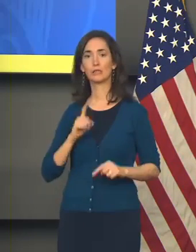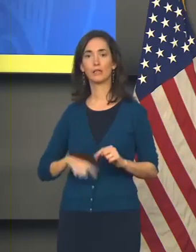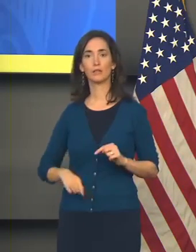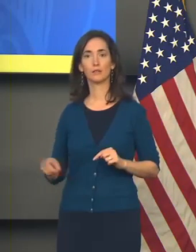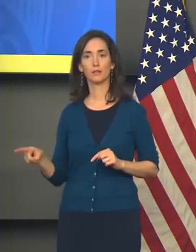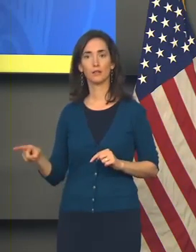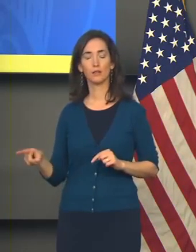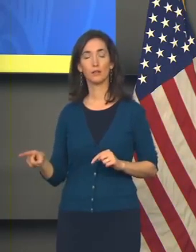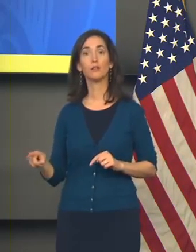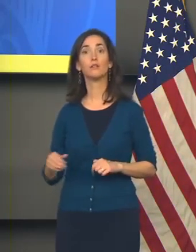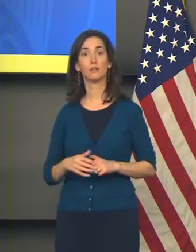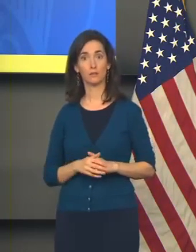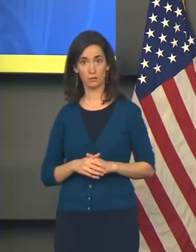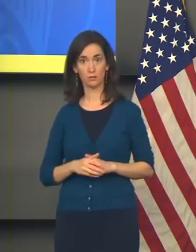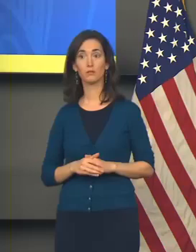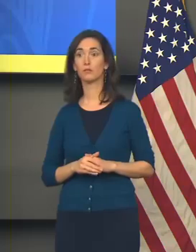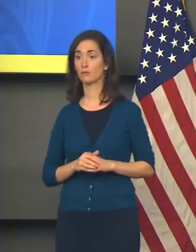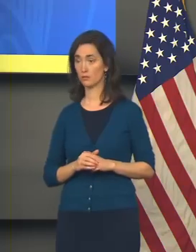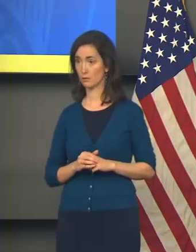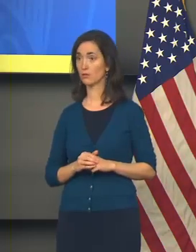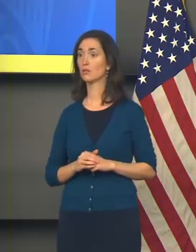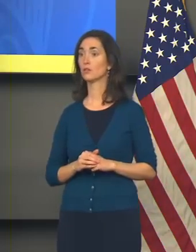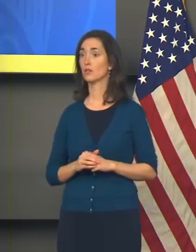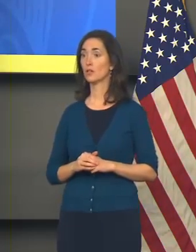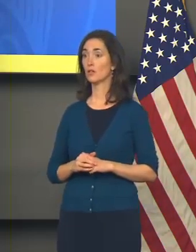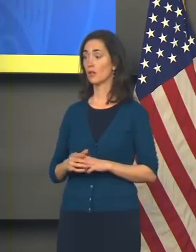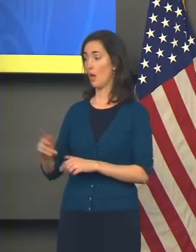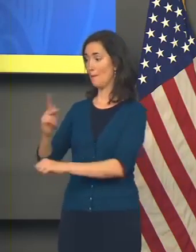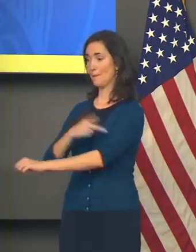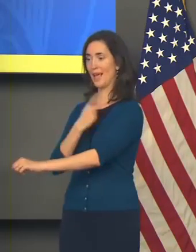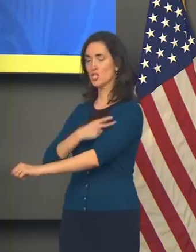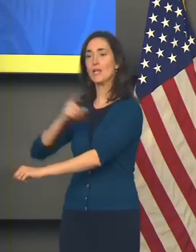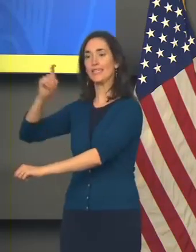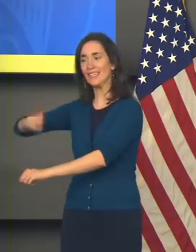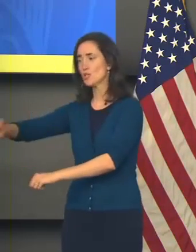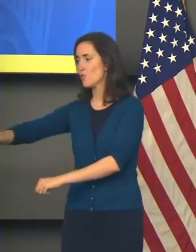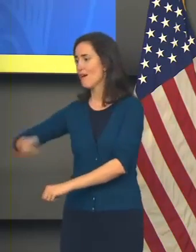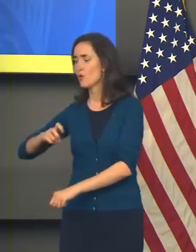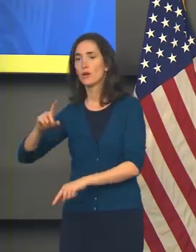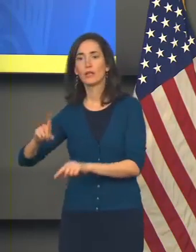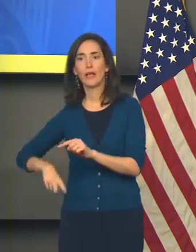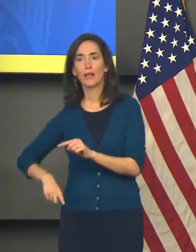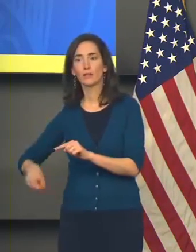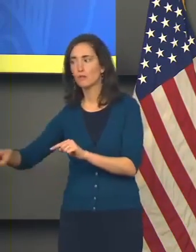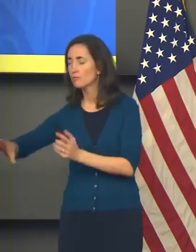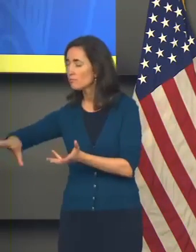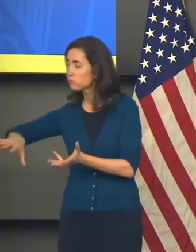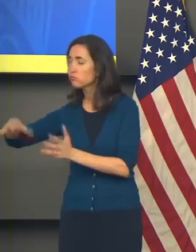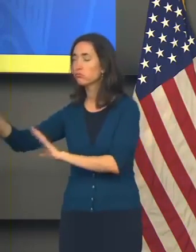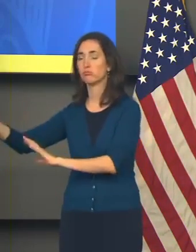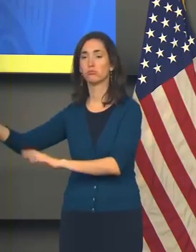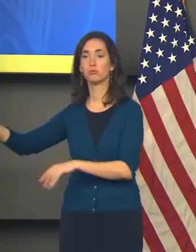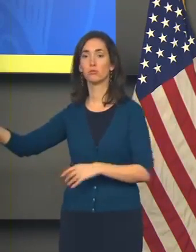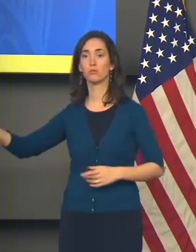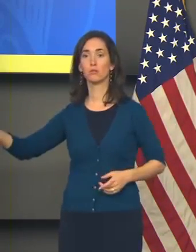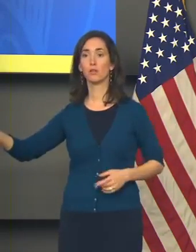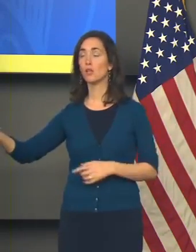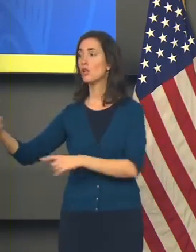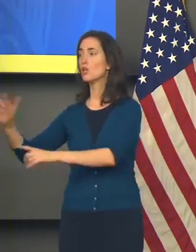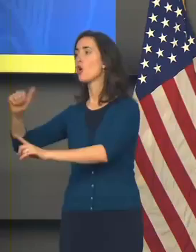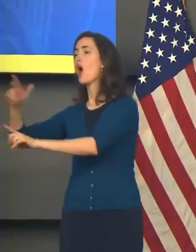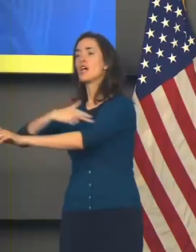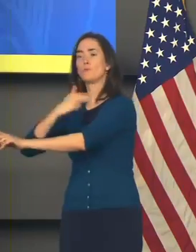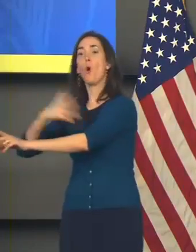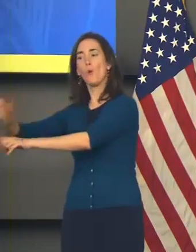There are real world consequences for that patient who needed to be transferred but couldn't because that hospital wanted to transfer that patient for a reason.